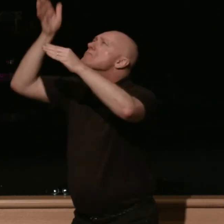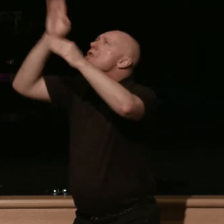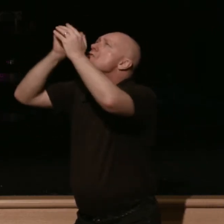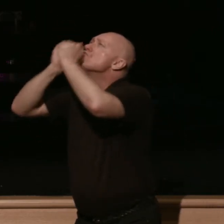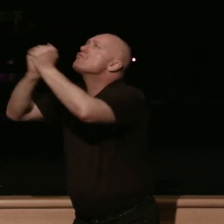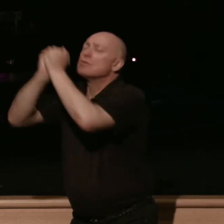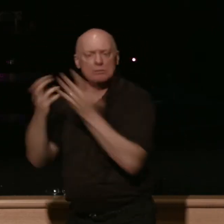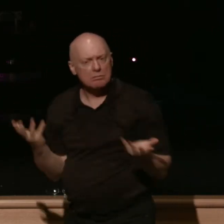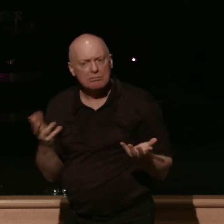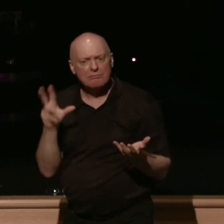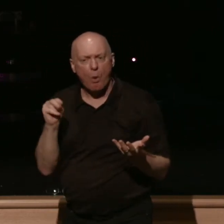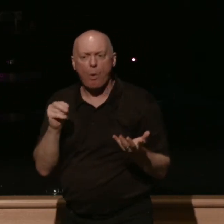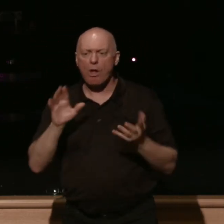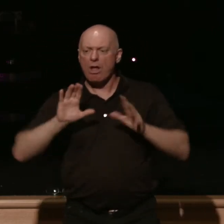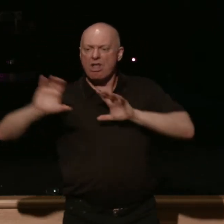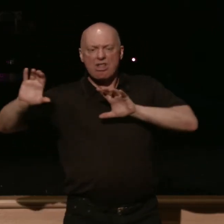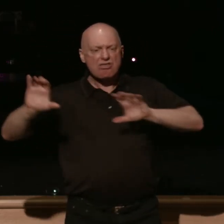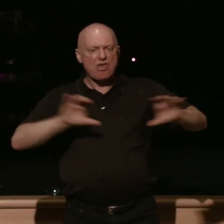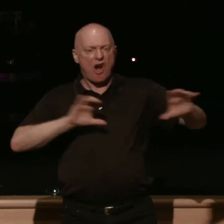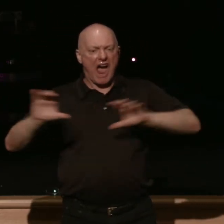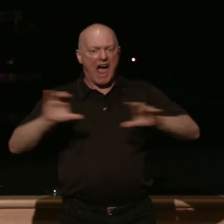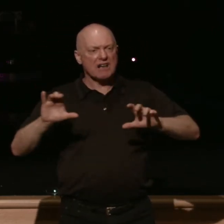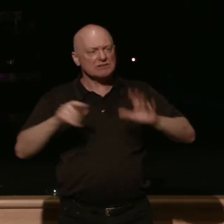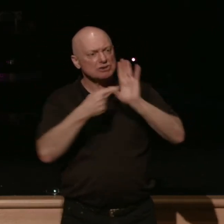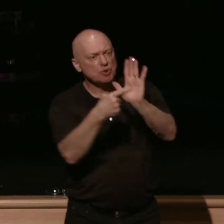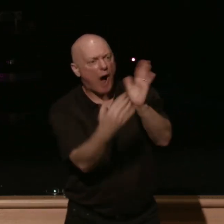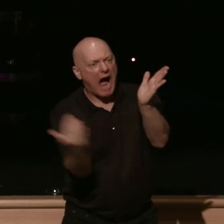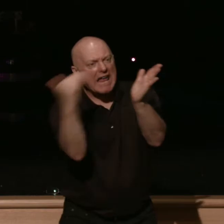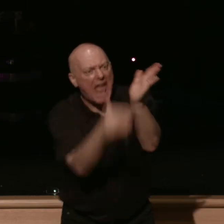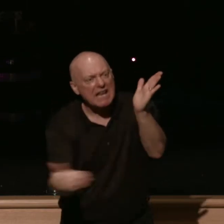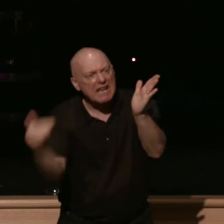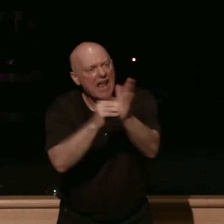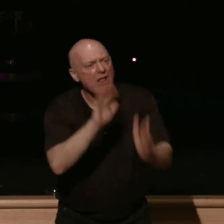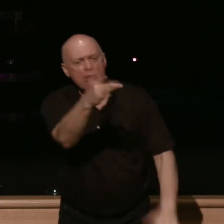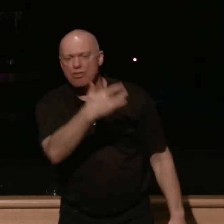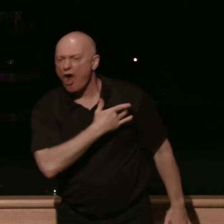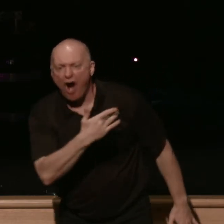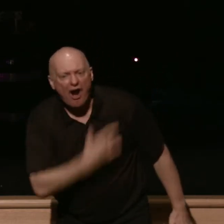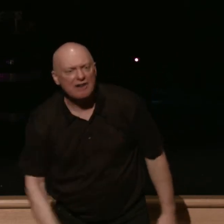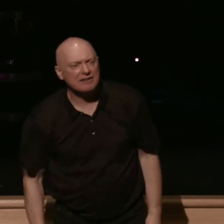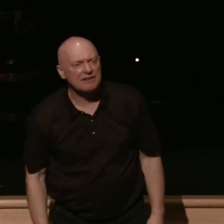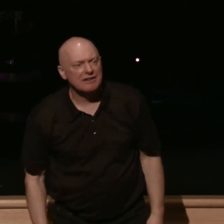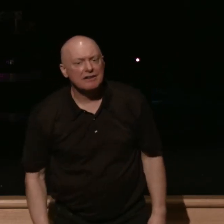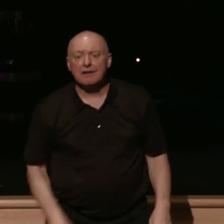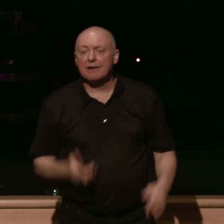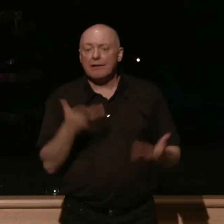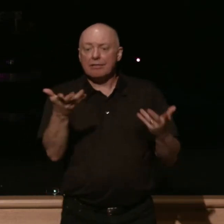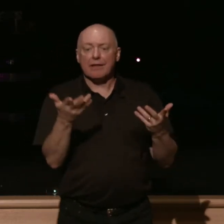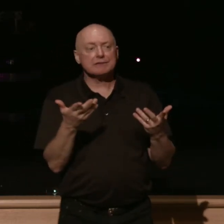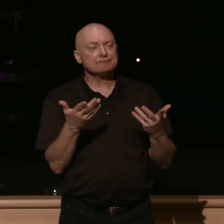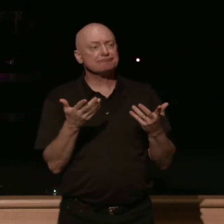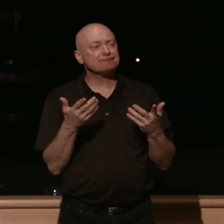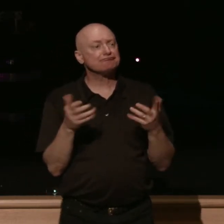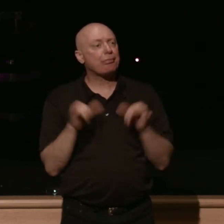Their actions have exposed time and time again their hearts. They've been going through the motions. La-di-da,